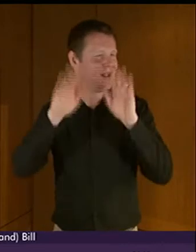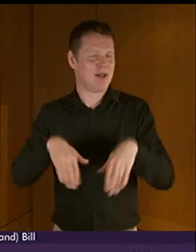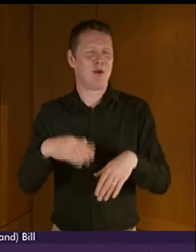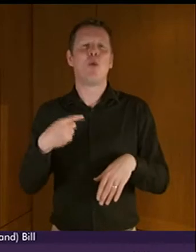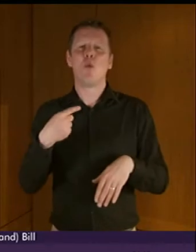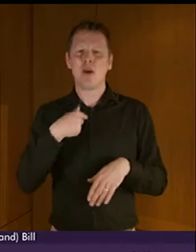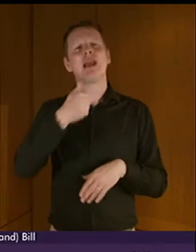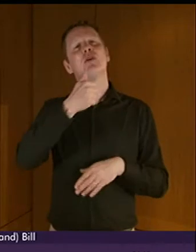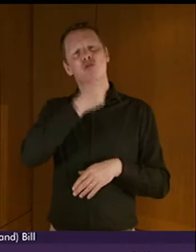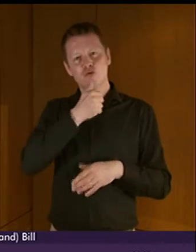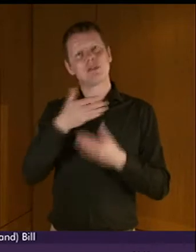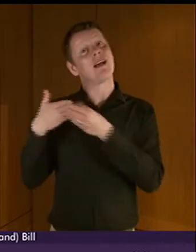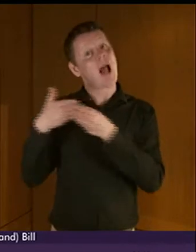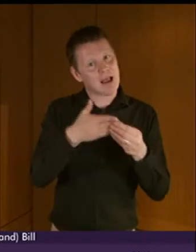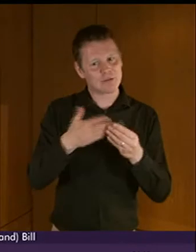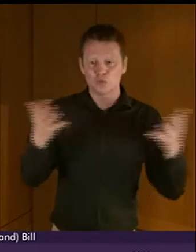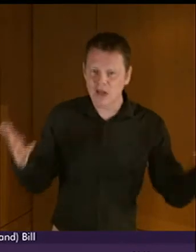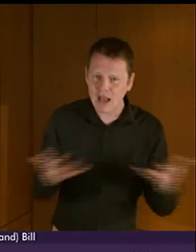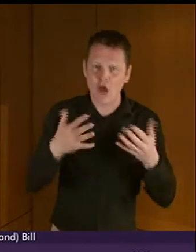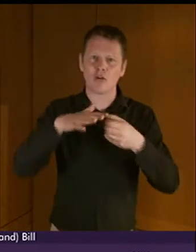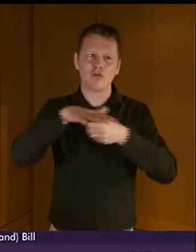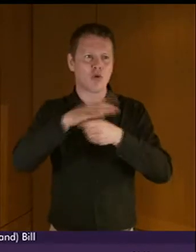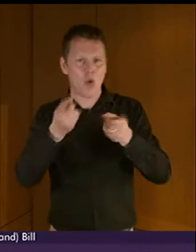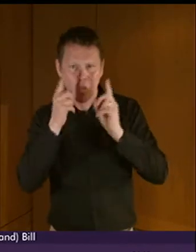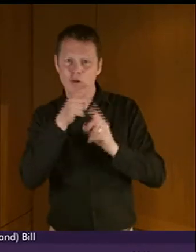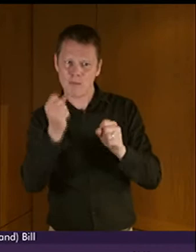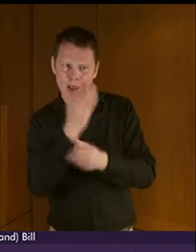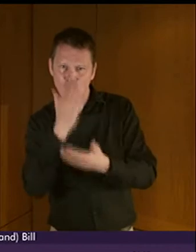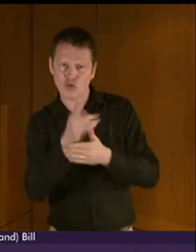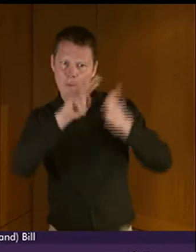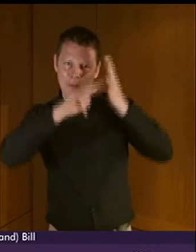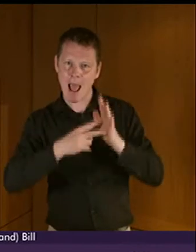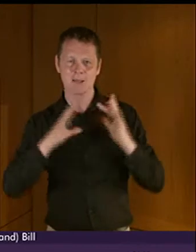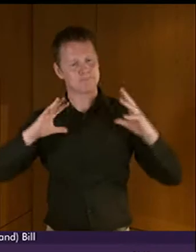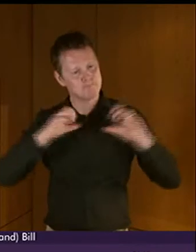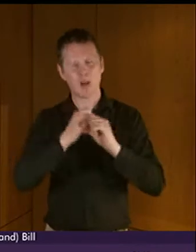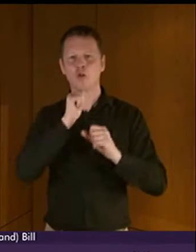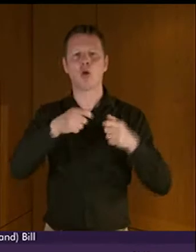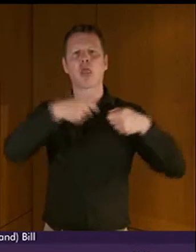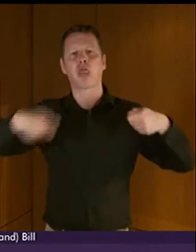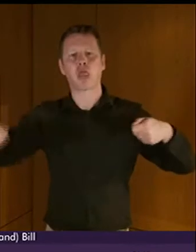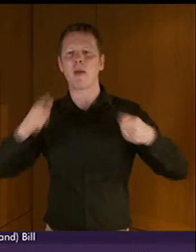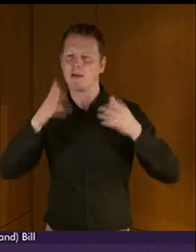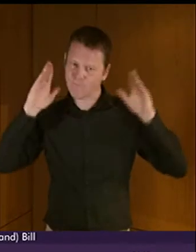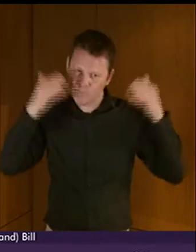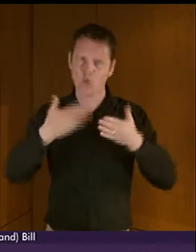to encourage listed authorities to ensure that their plans are concise and action-orientated.